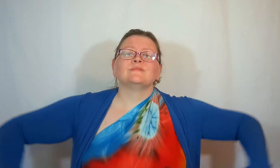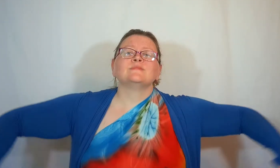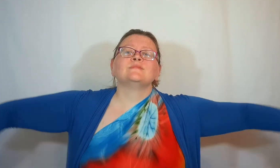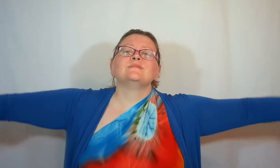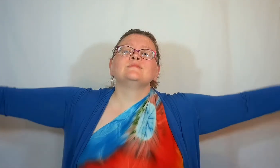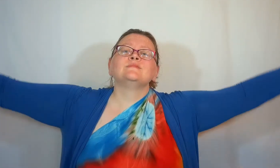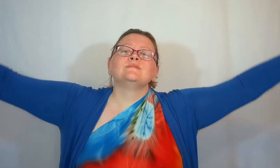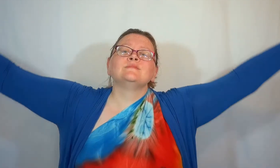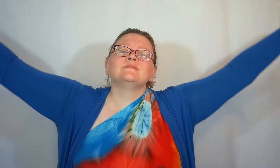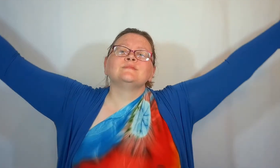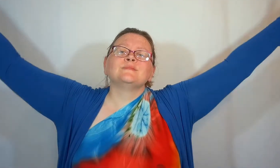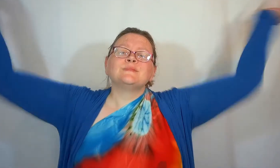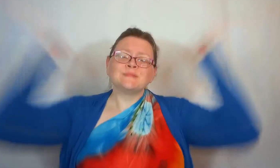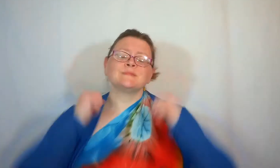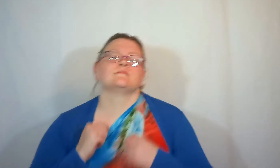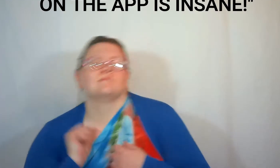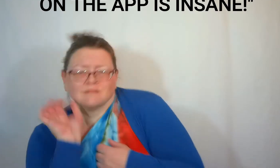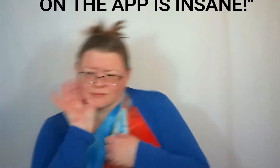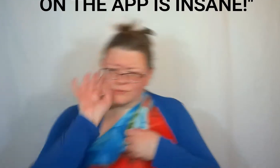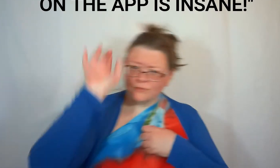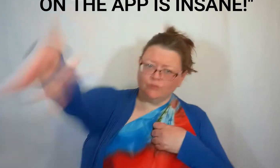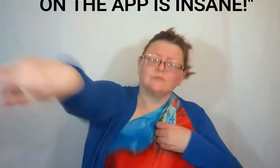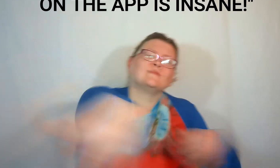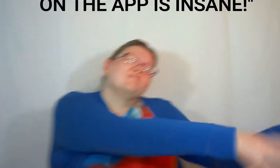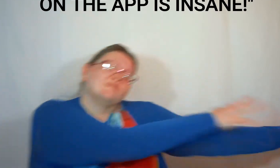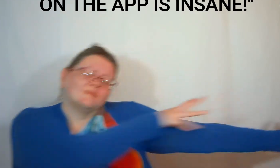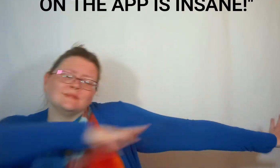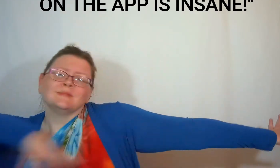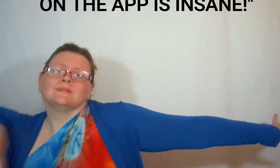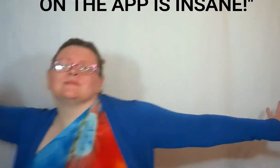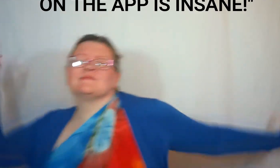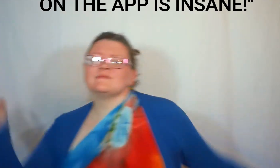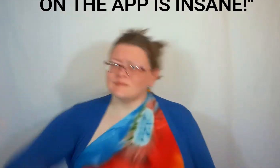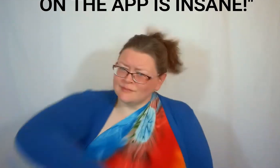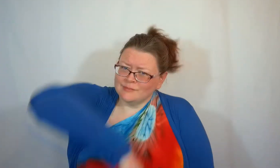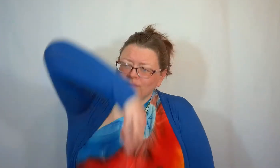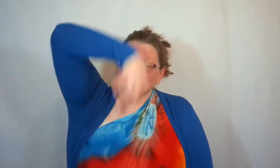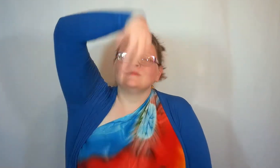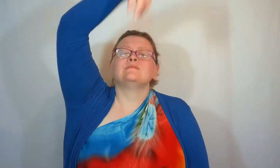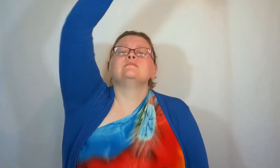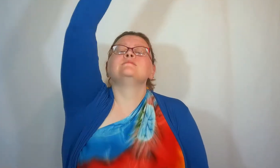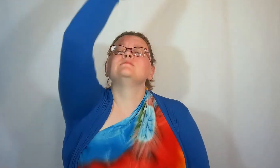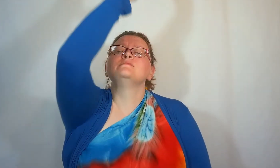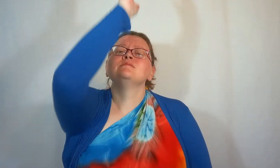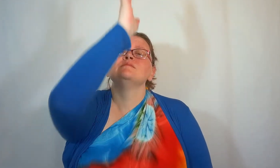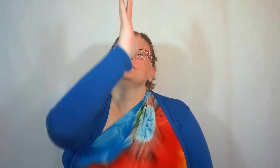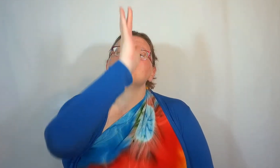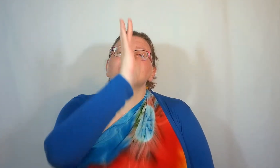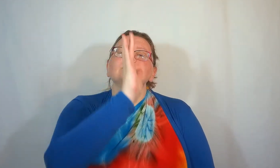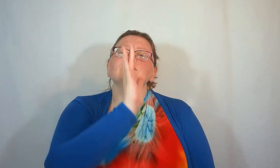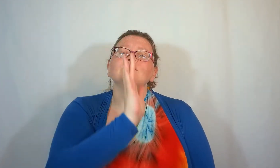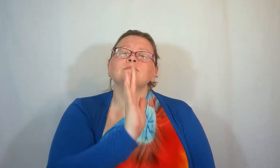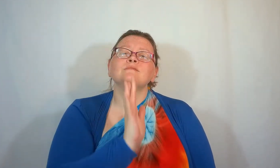fly But I can show you how to live Like your life is on the line